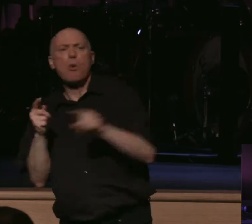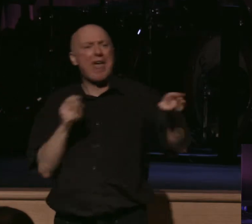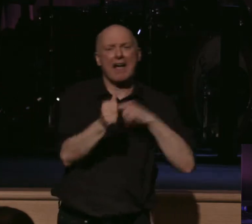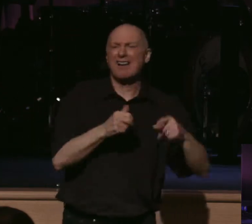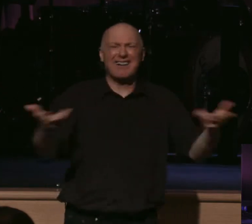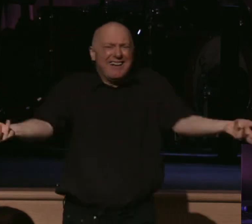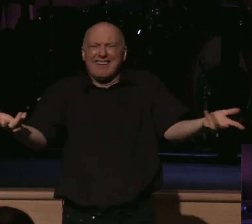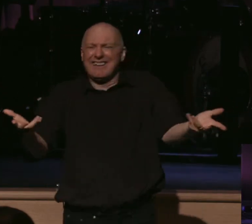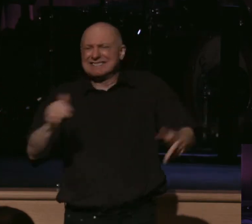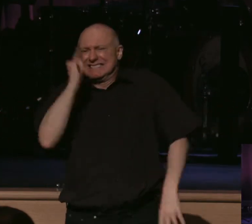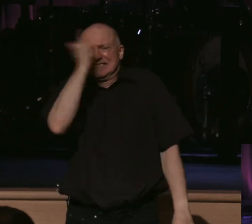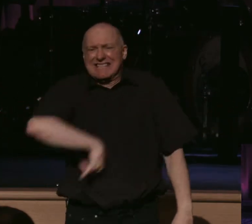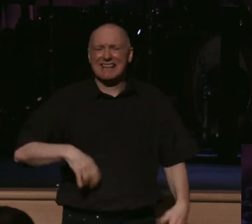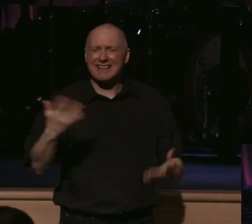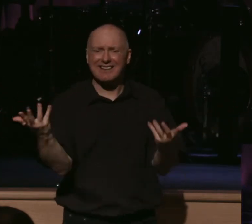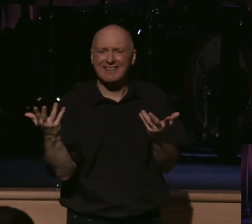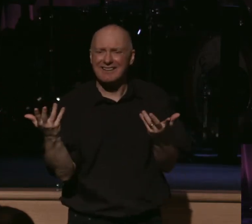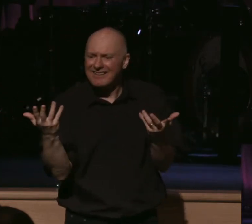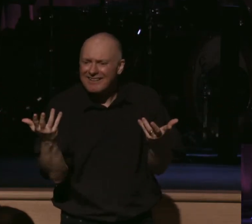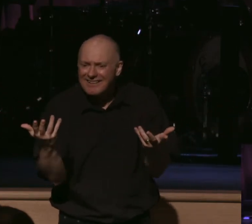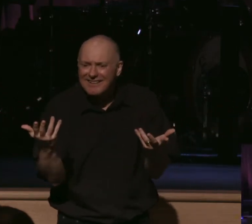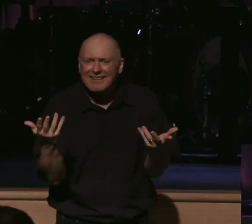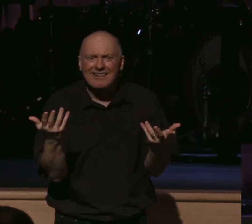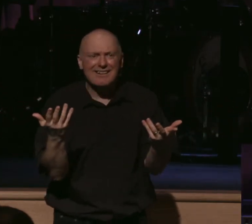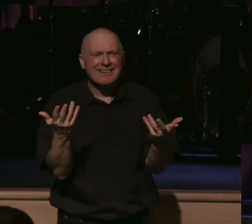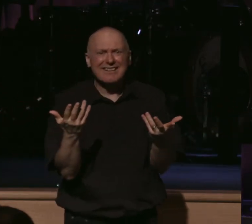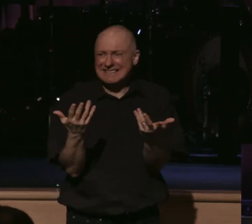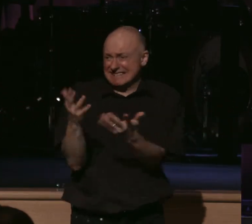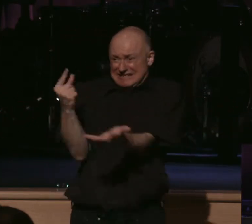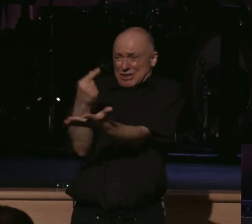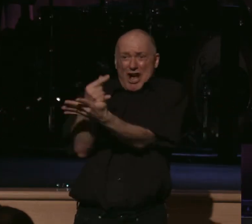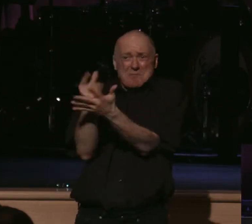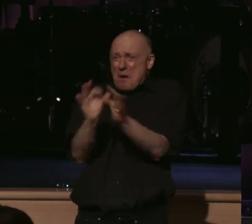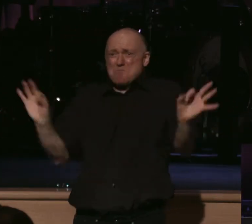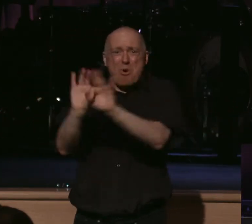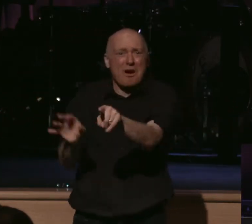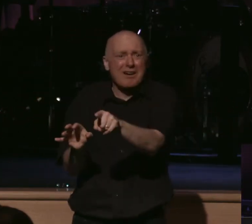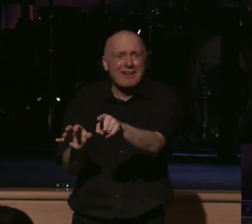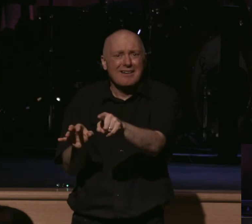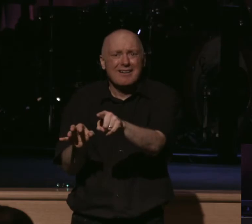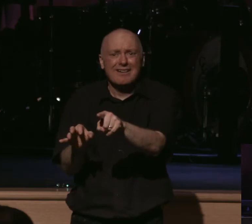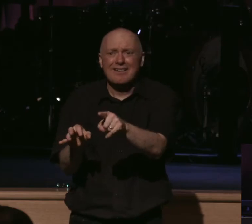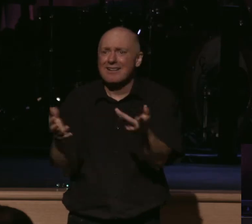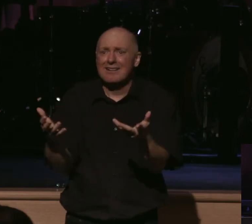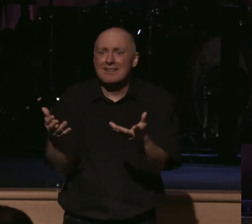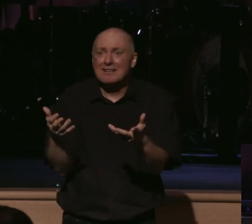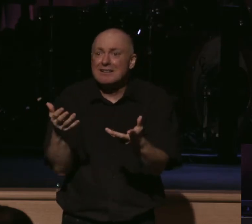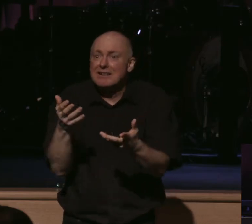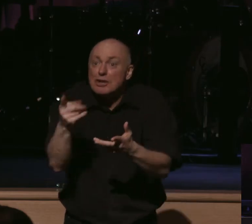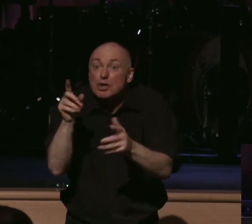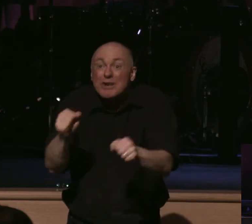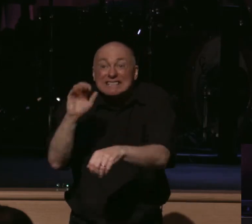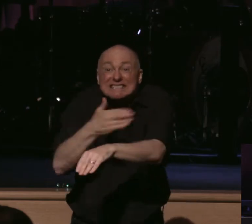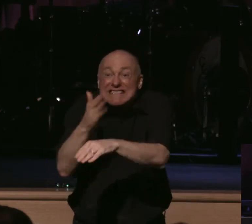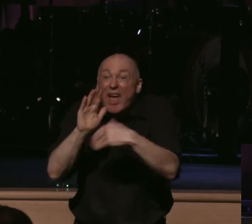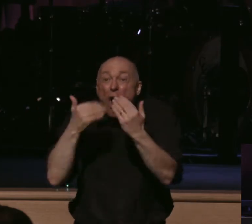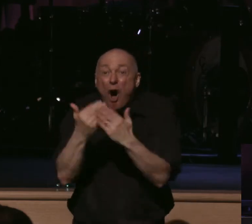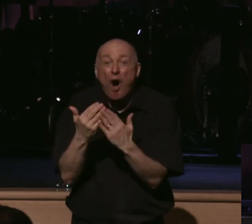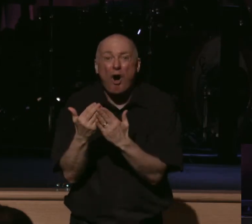That's ridiculous. In the cause of the gospel and the urgency, you're just glad to be able to sing a song at all, let alone fight